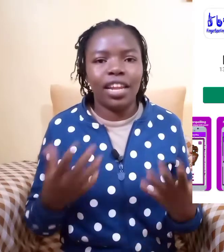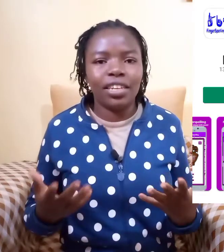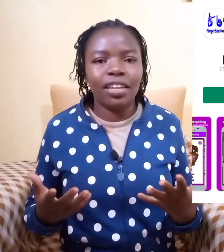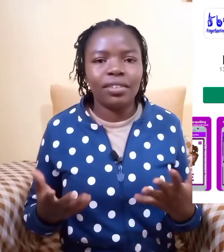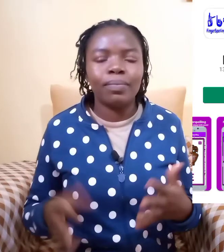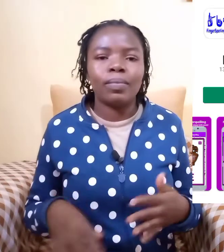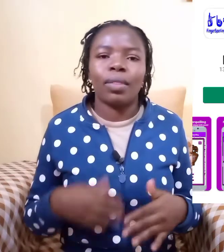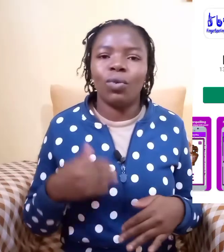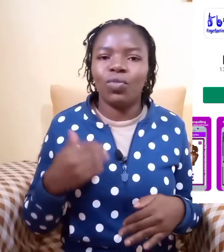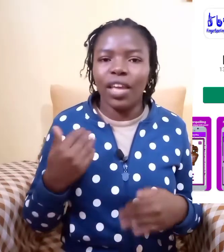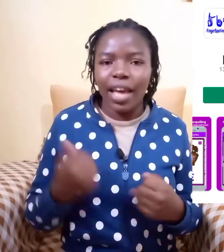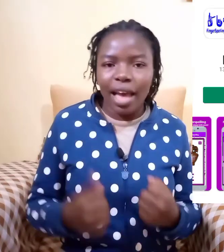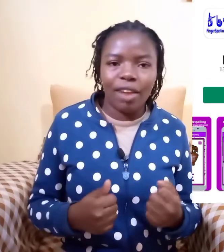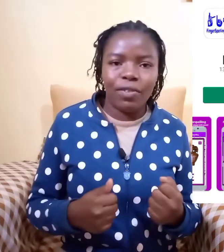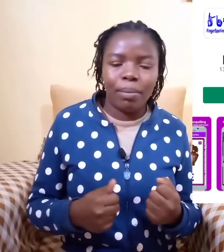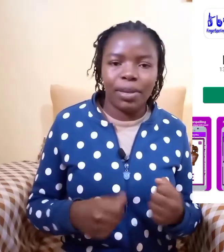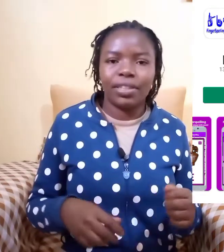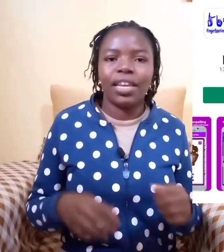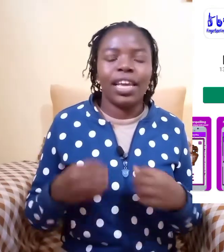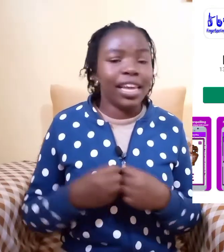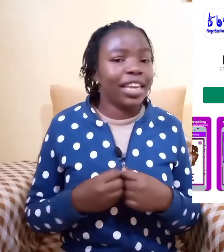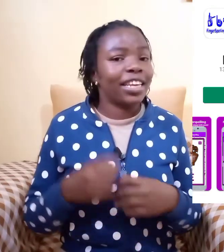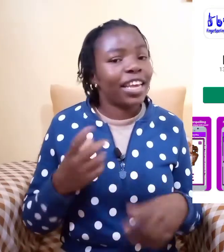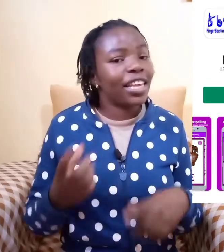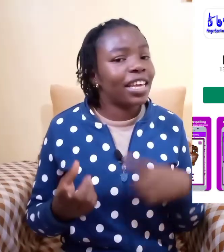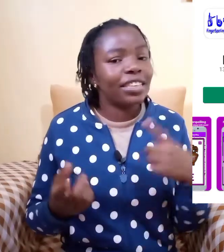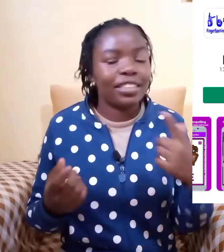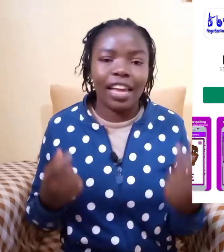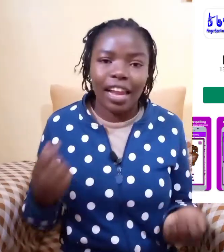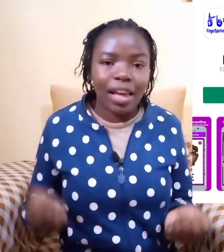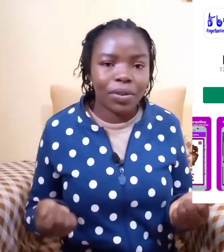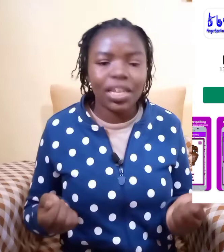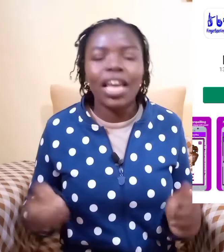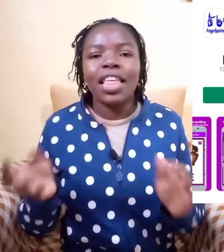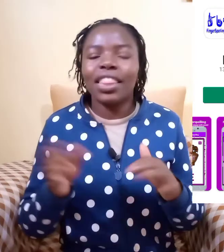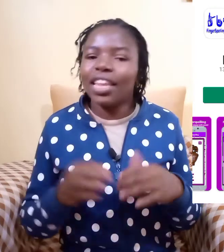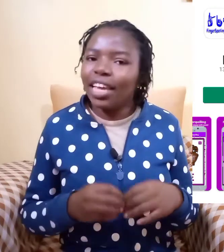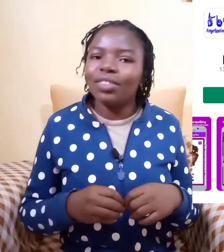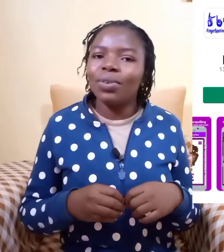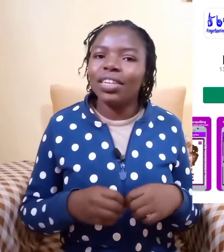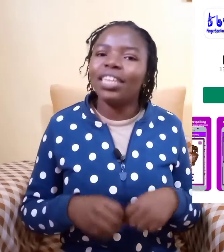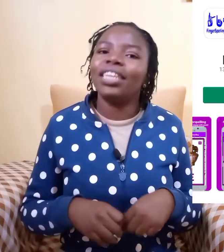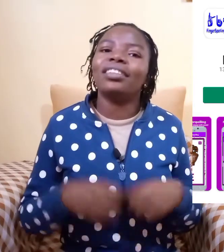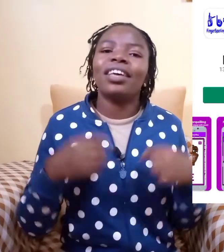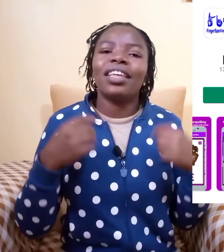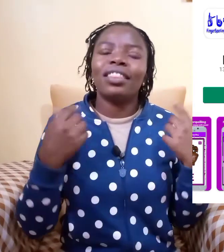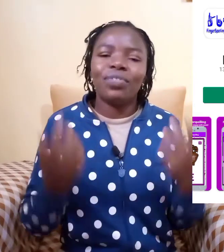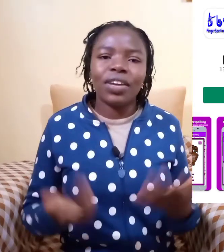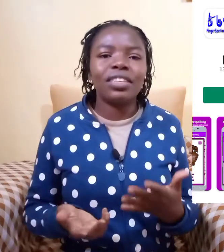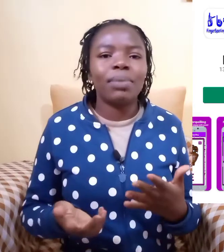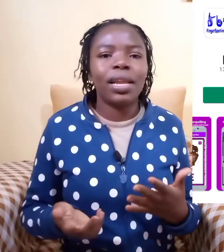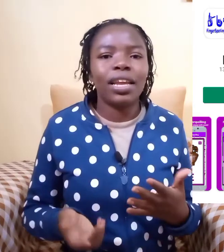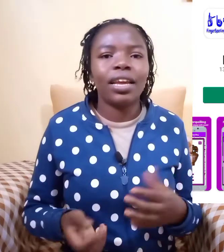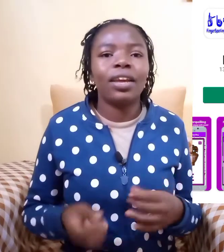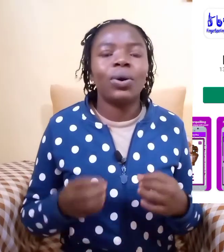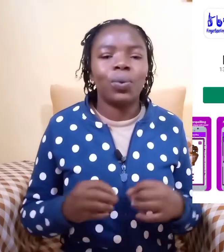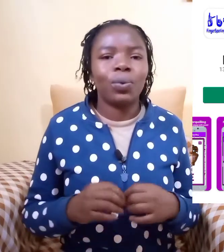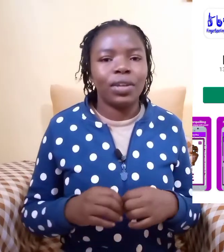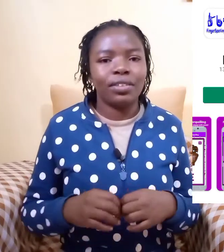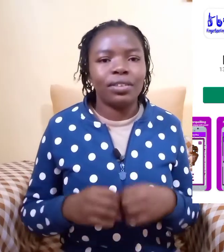letters of the alphabet in kenyan sign language the next one is the fingerspelling quiz